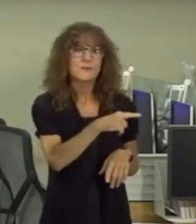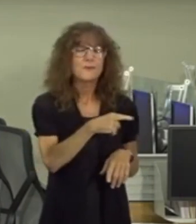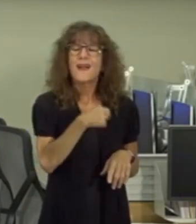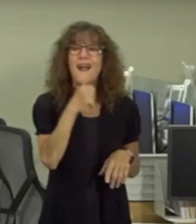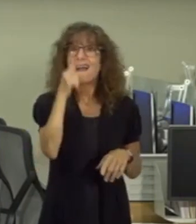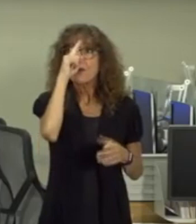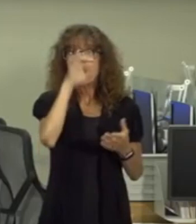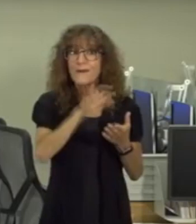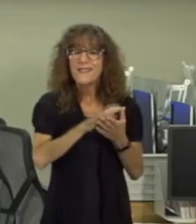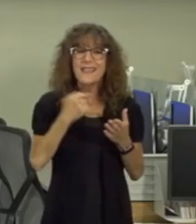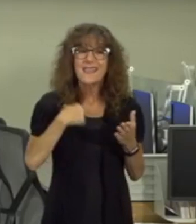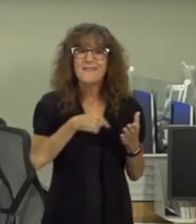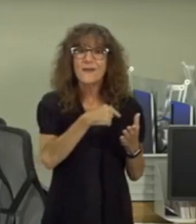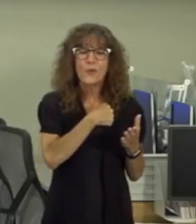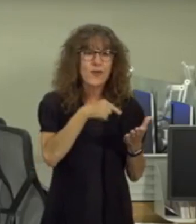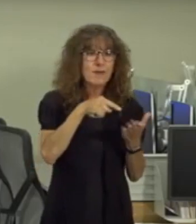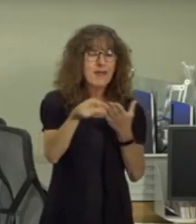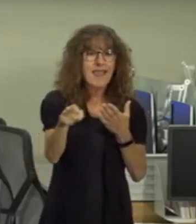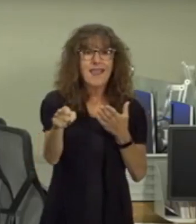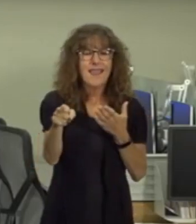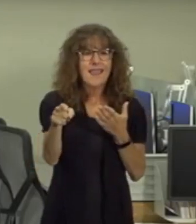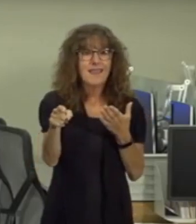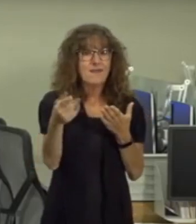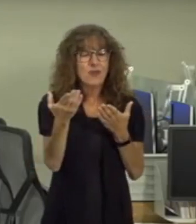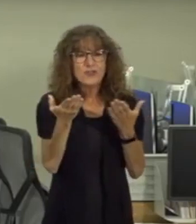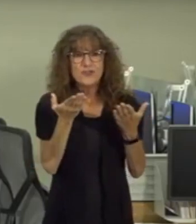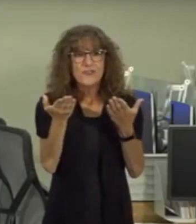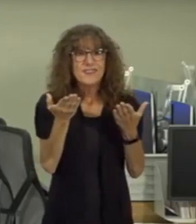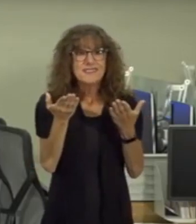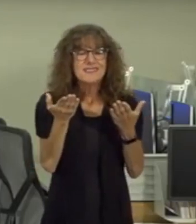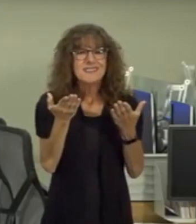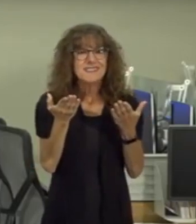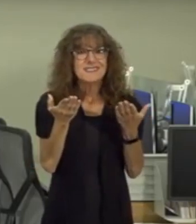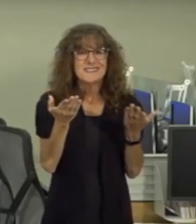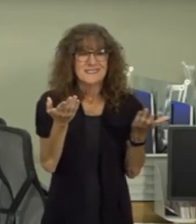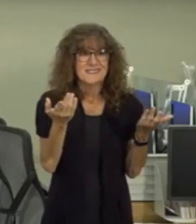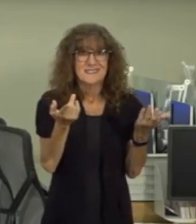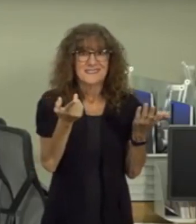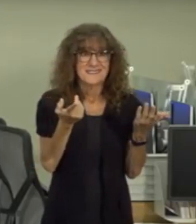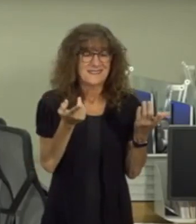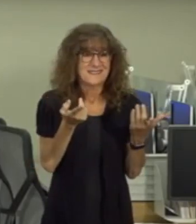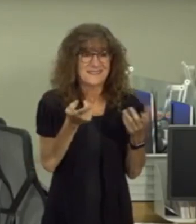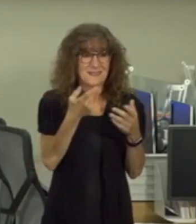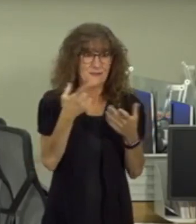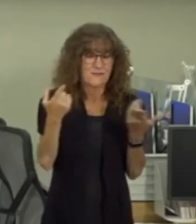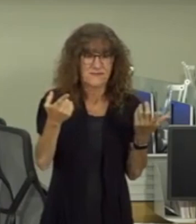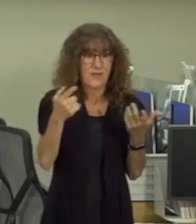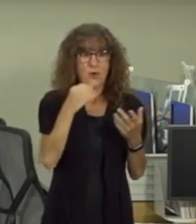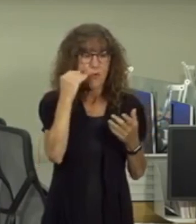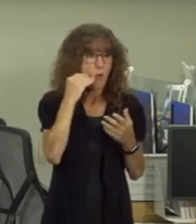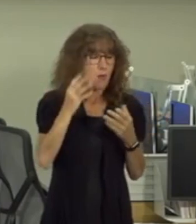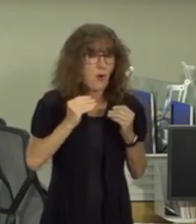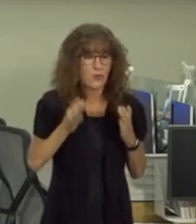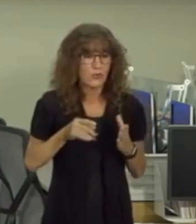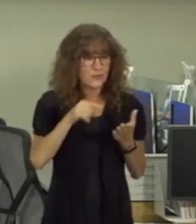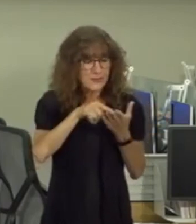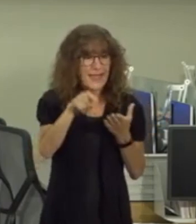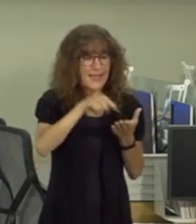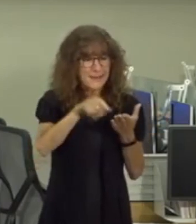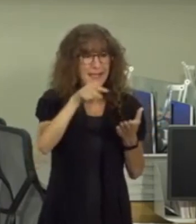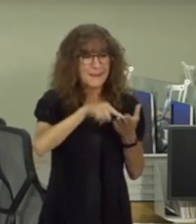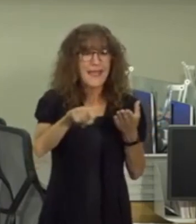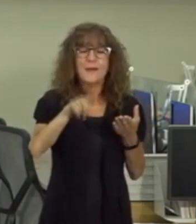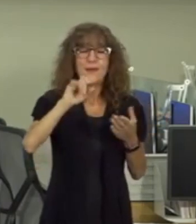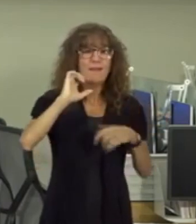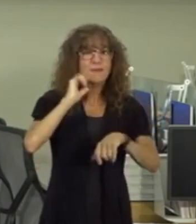i don't believe that we pay for goods and services in prince george is on the backs of homeowners we just can't continue to do that we have to continue to put together